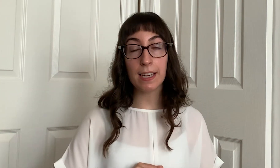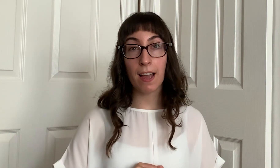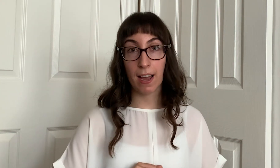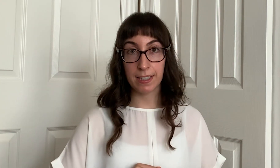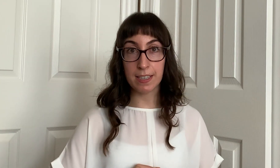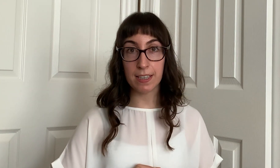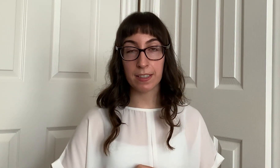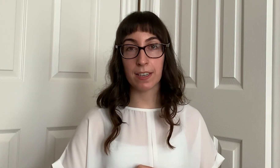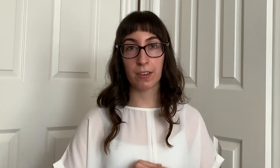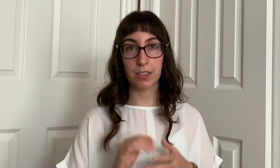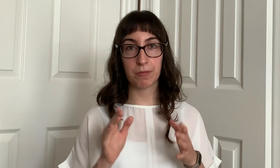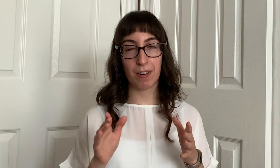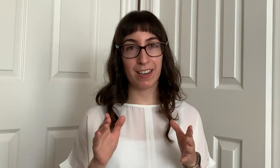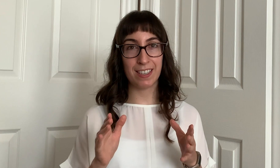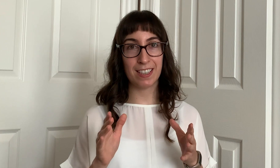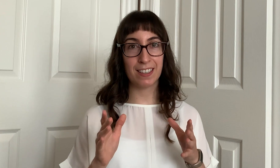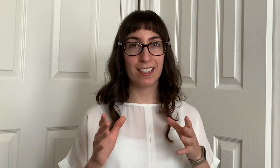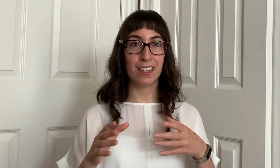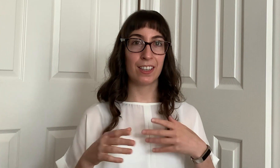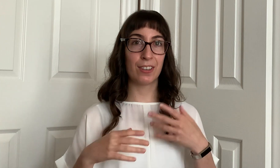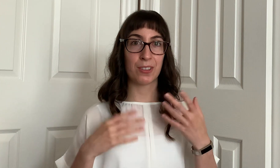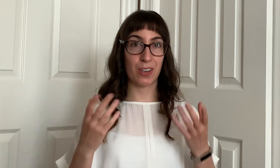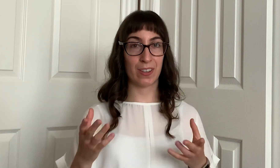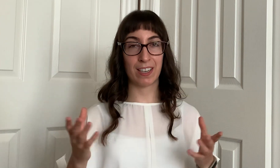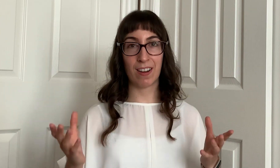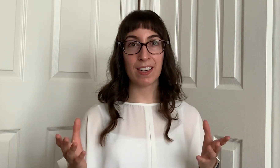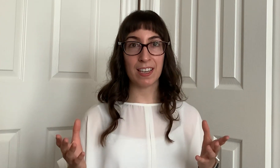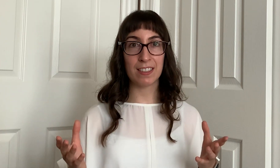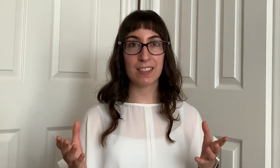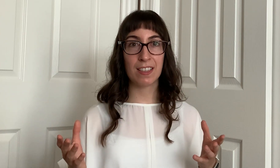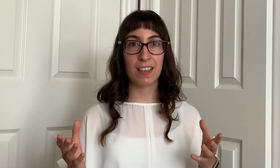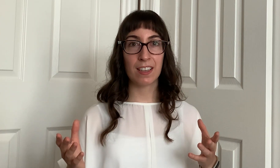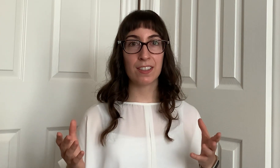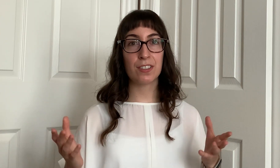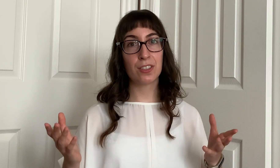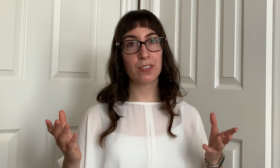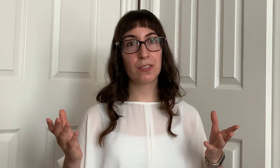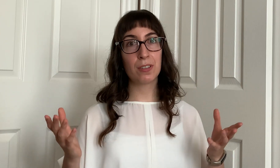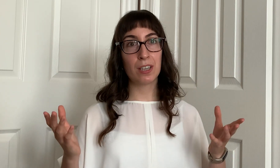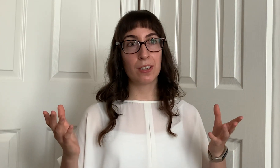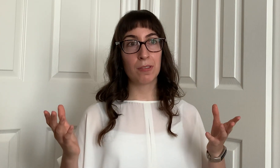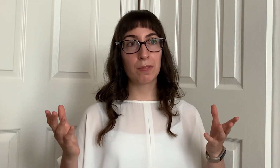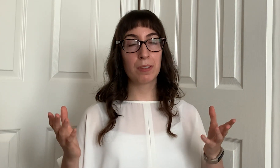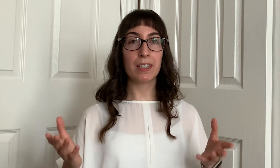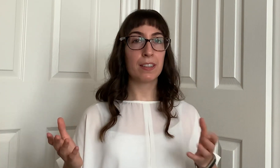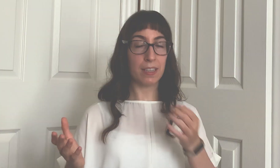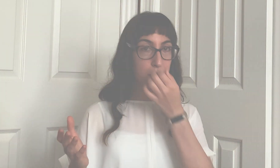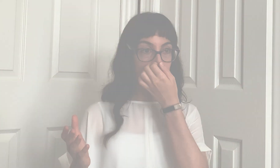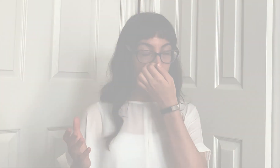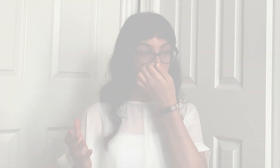idea here to finding your target audience is to really think about